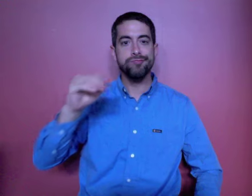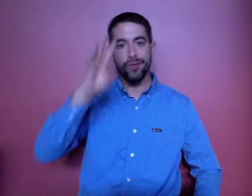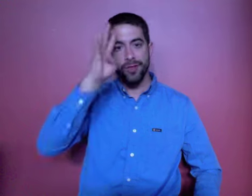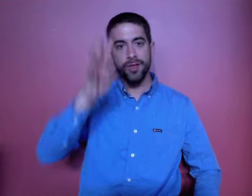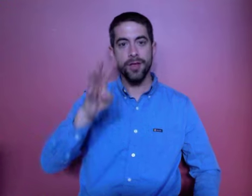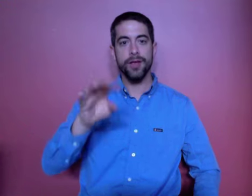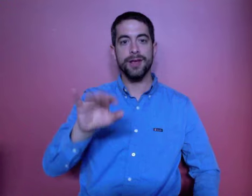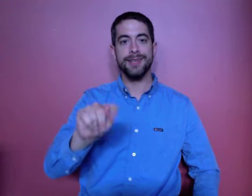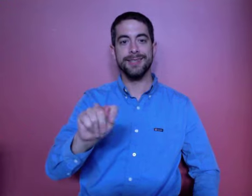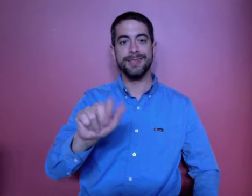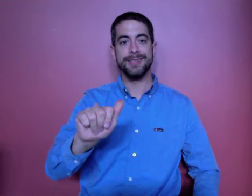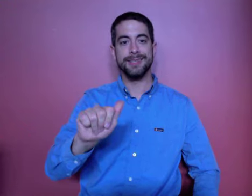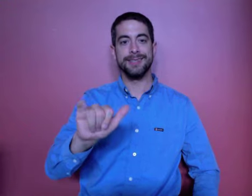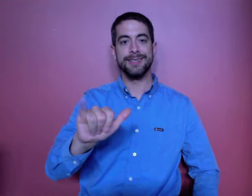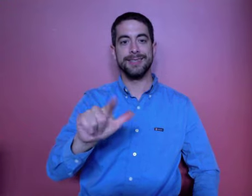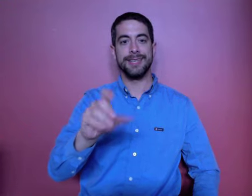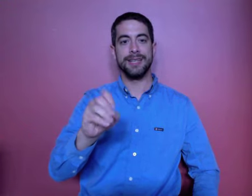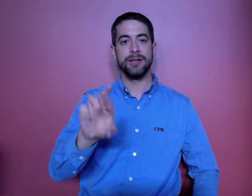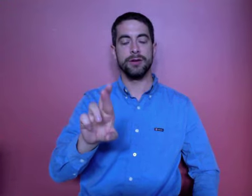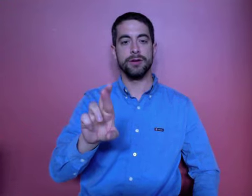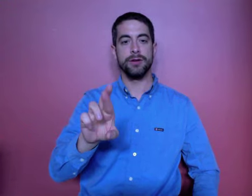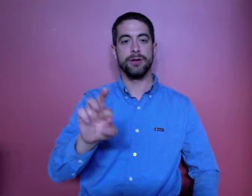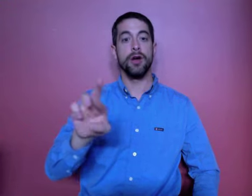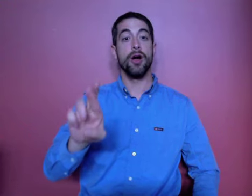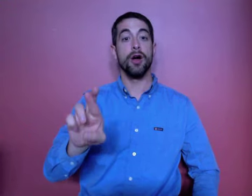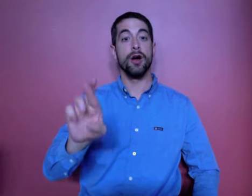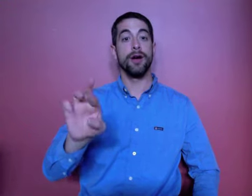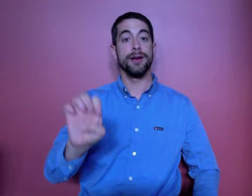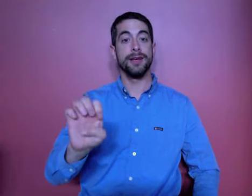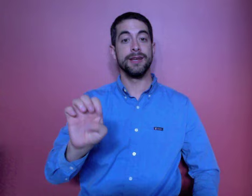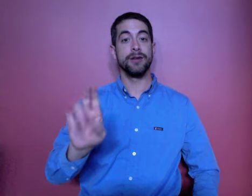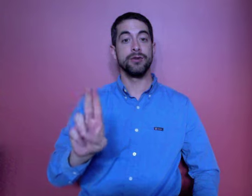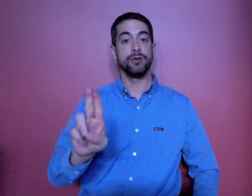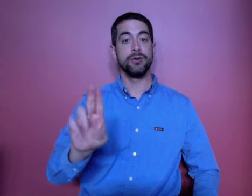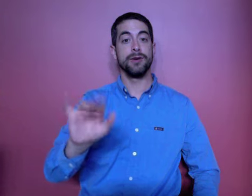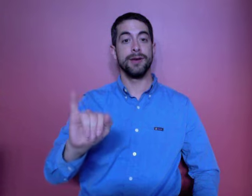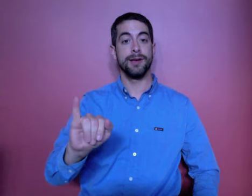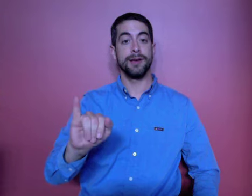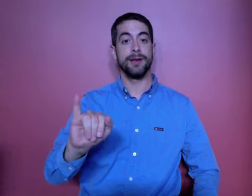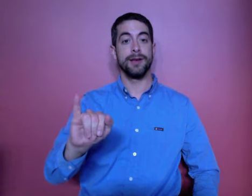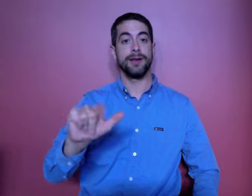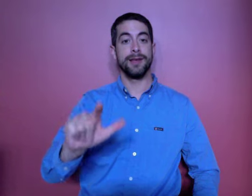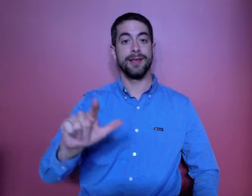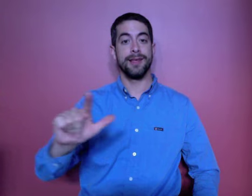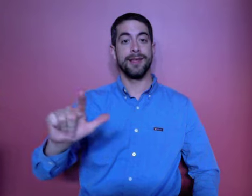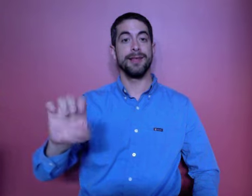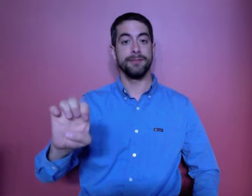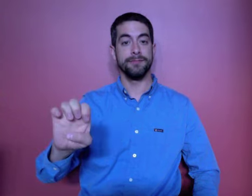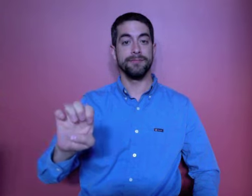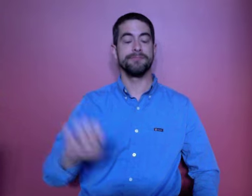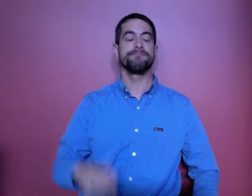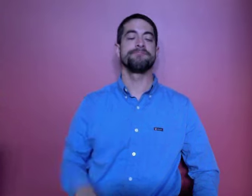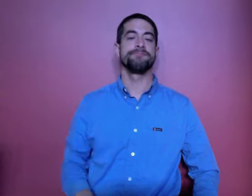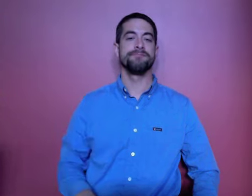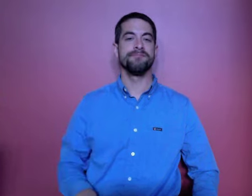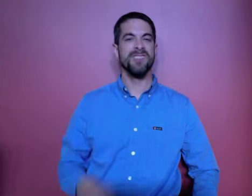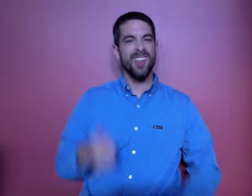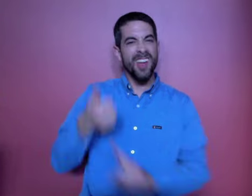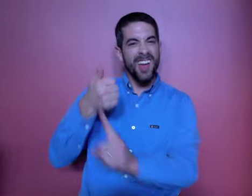this young girl's name is Taylor real Taylor felt she had something